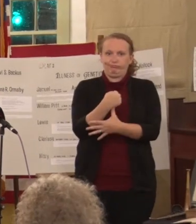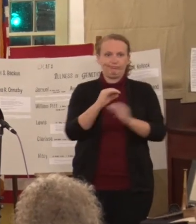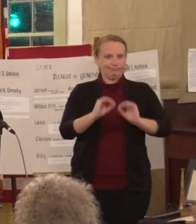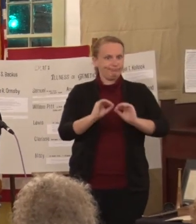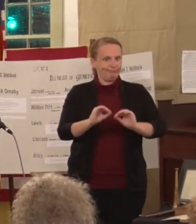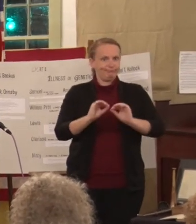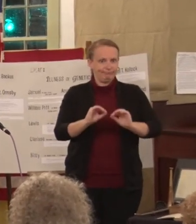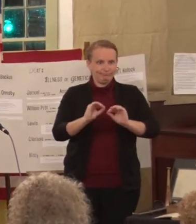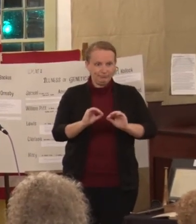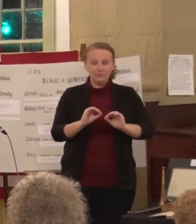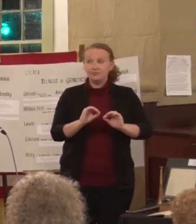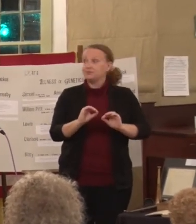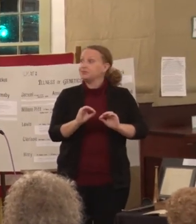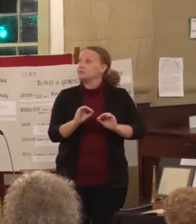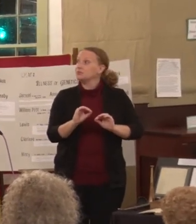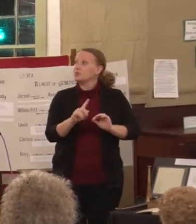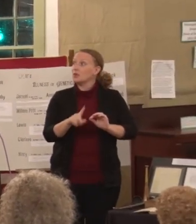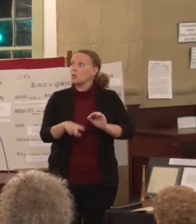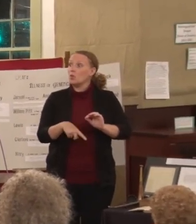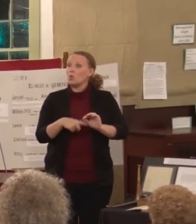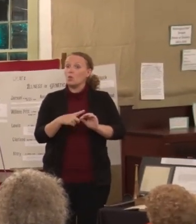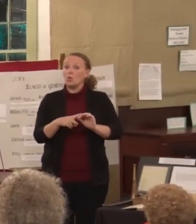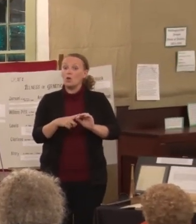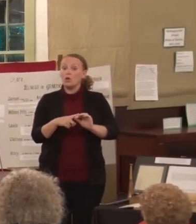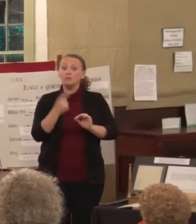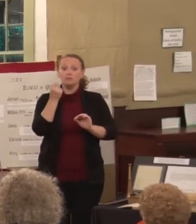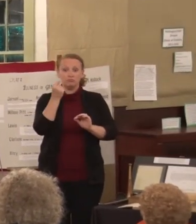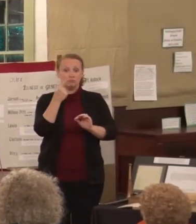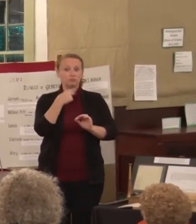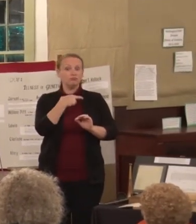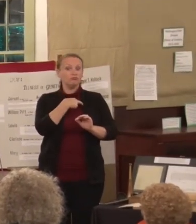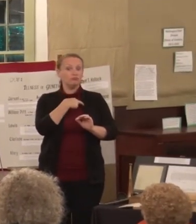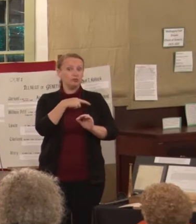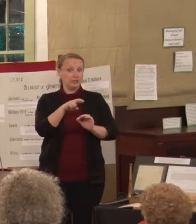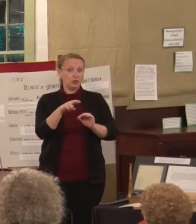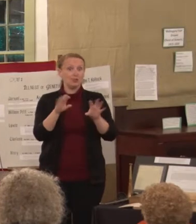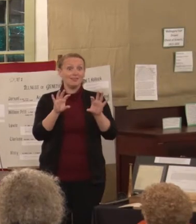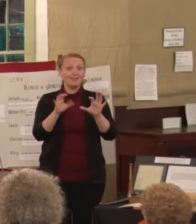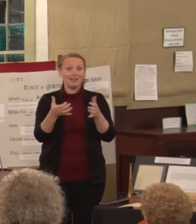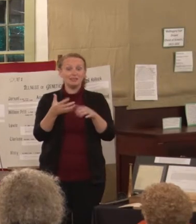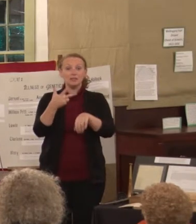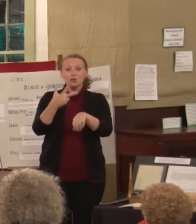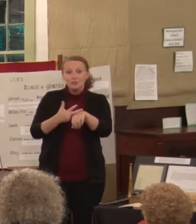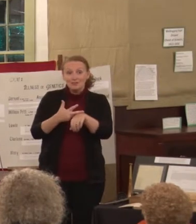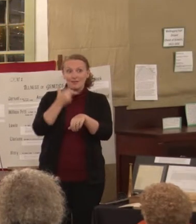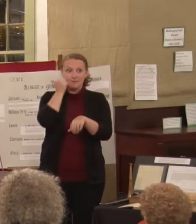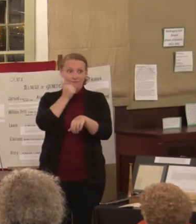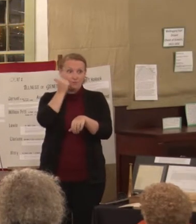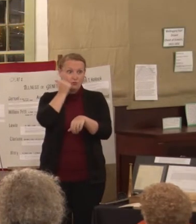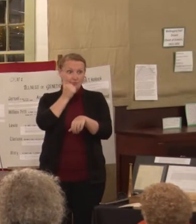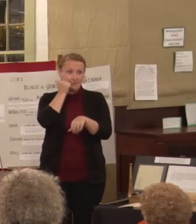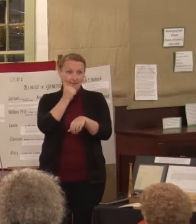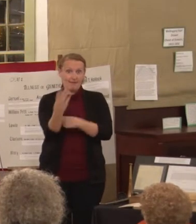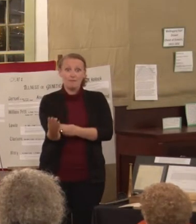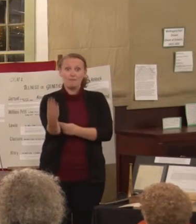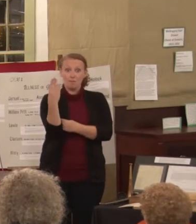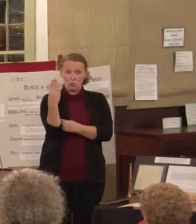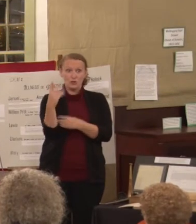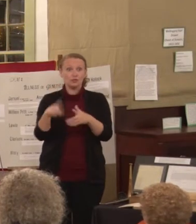when the, they have religion classes three times a day. It started in morning and then